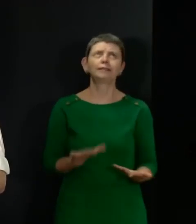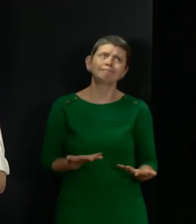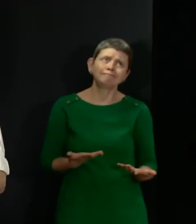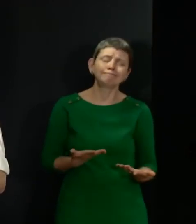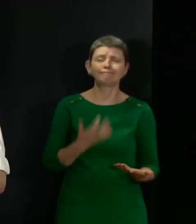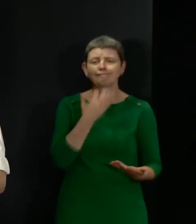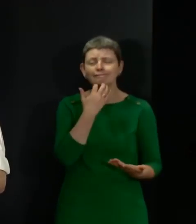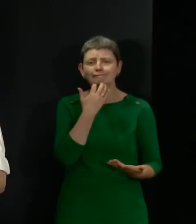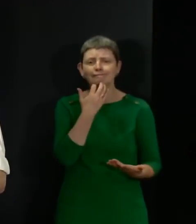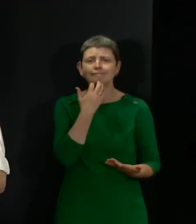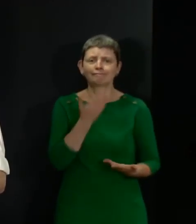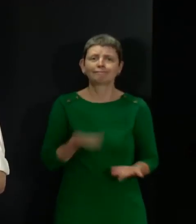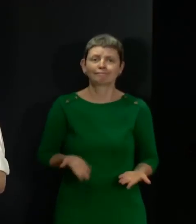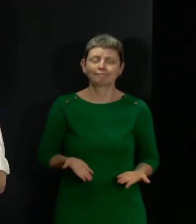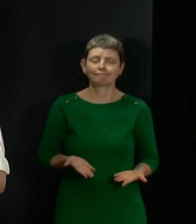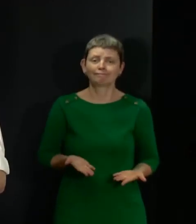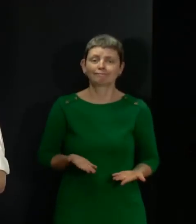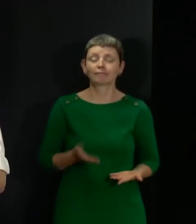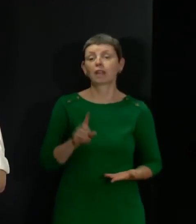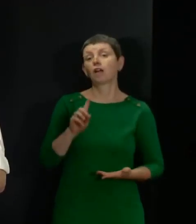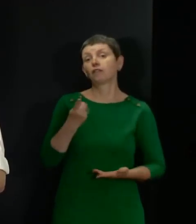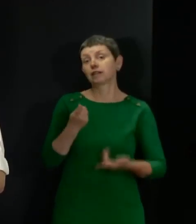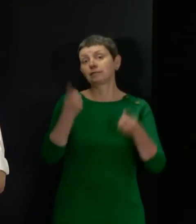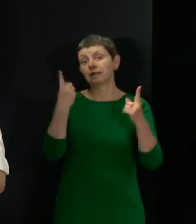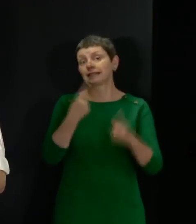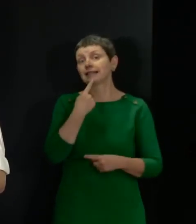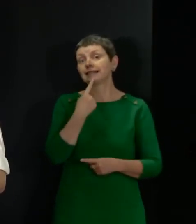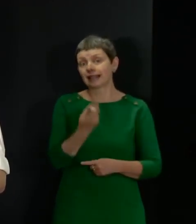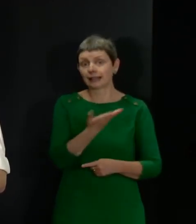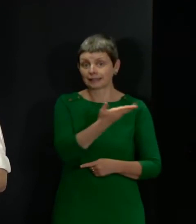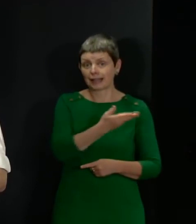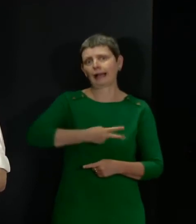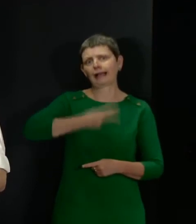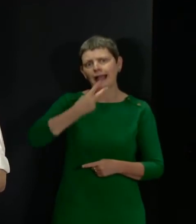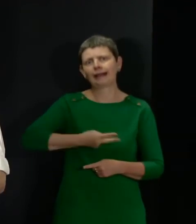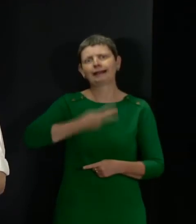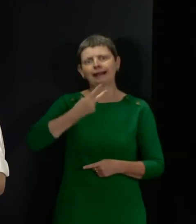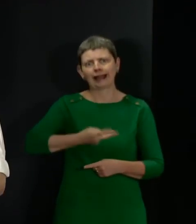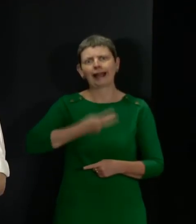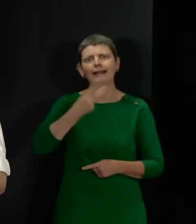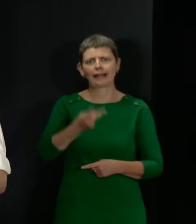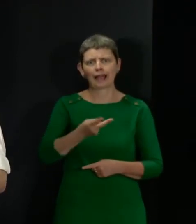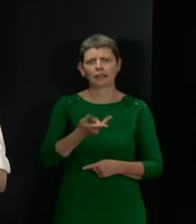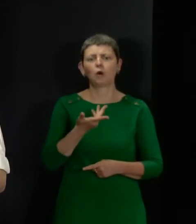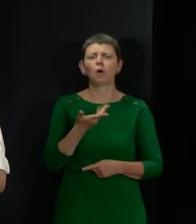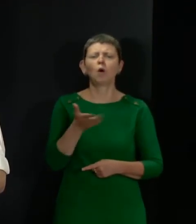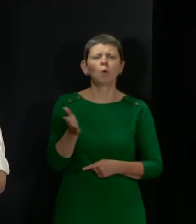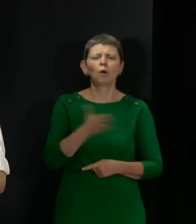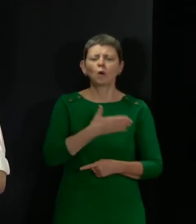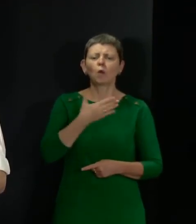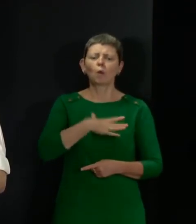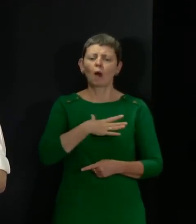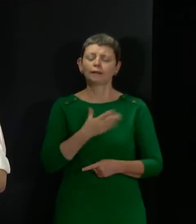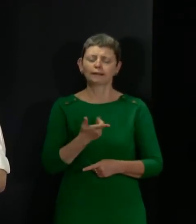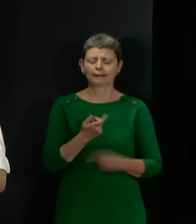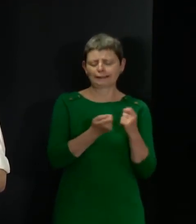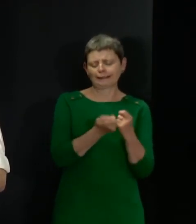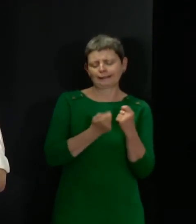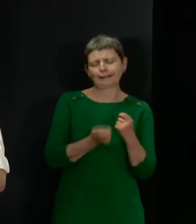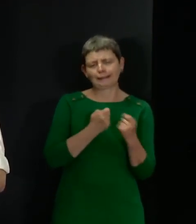again, as the First Minister has made clear repeatedly, the desire for easement to allow greater freedom